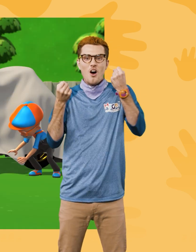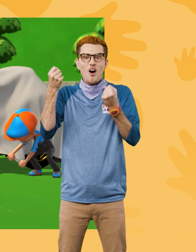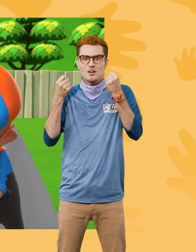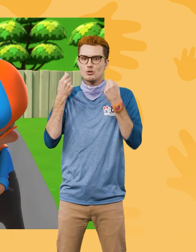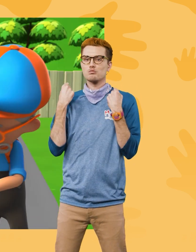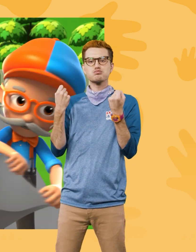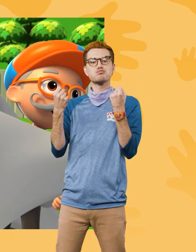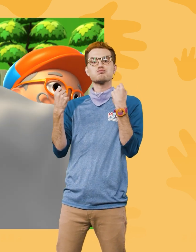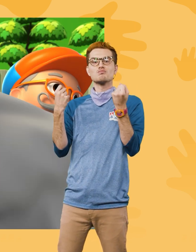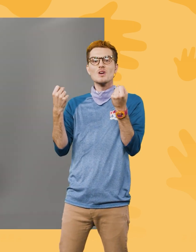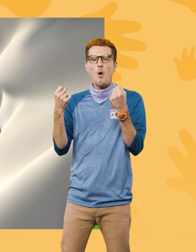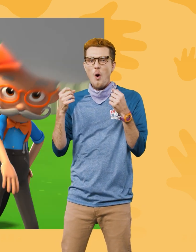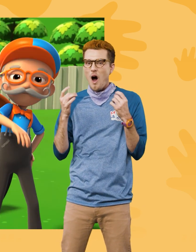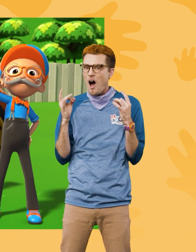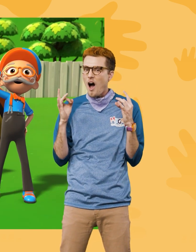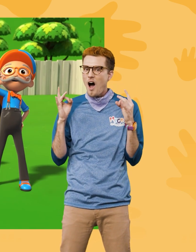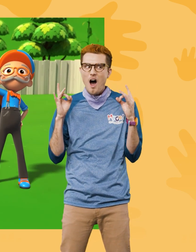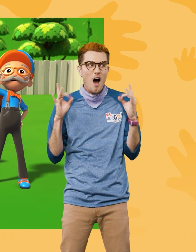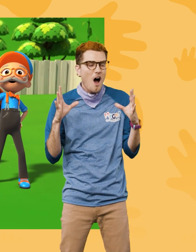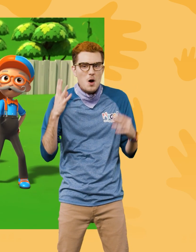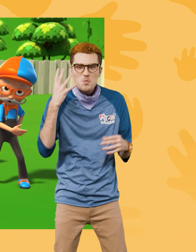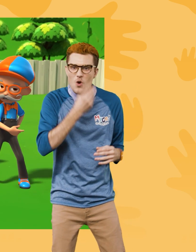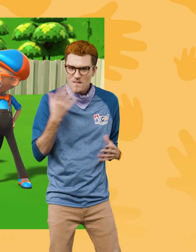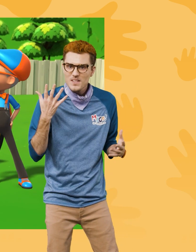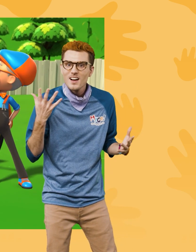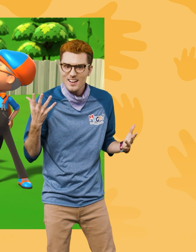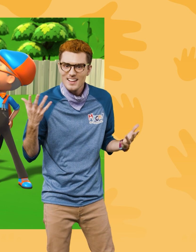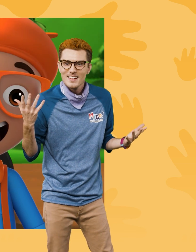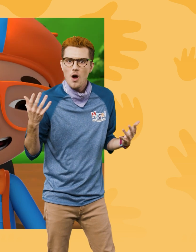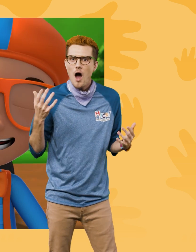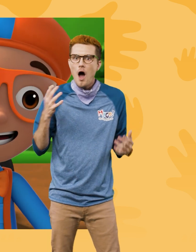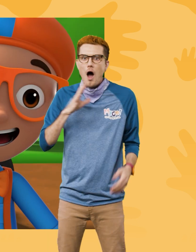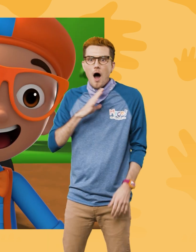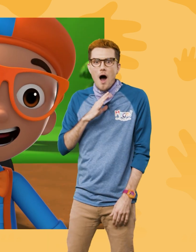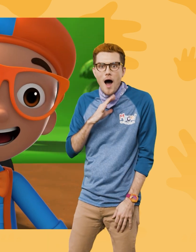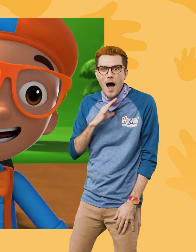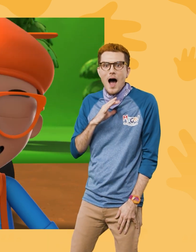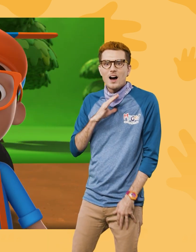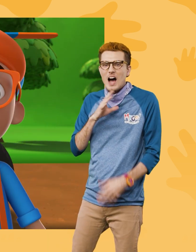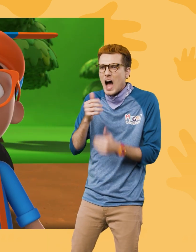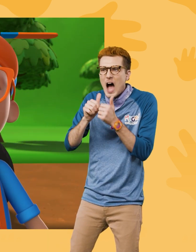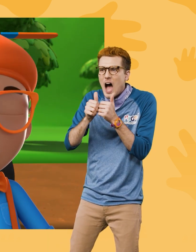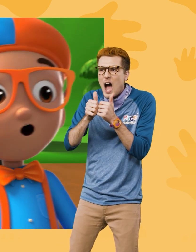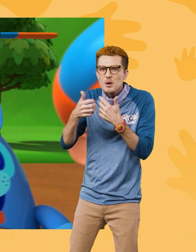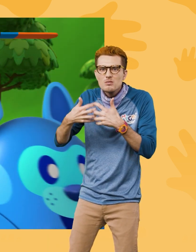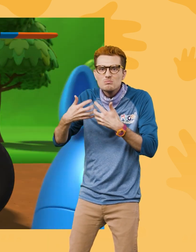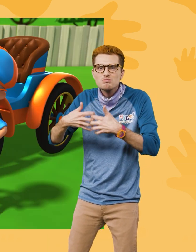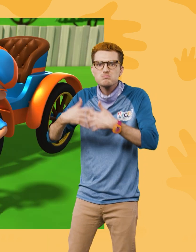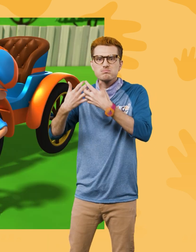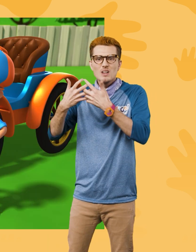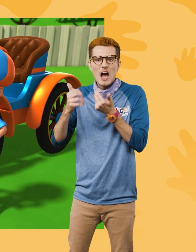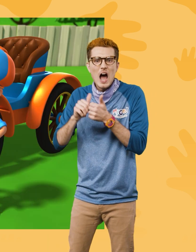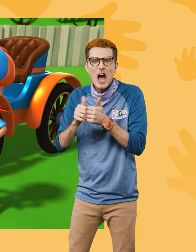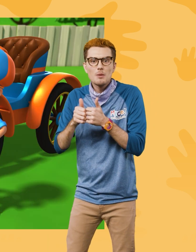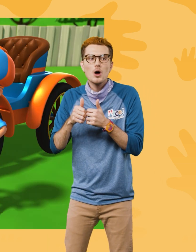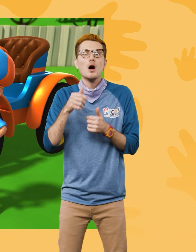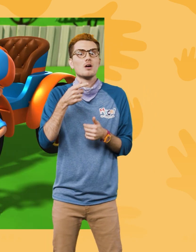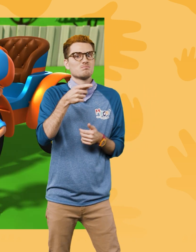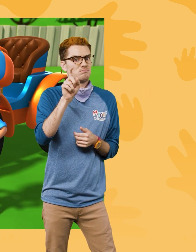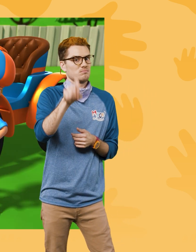for a drive! Hot dog, isn't this a beaut? Really cool! So, how does it